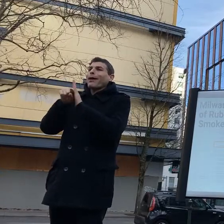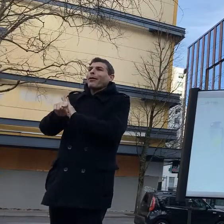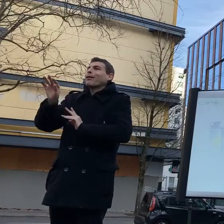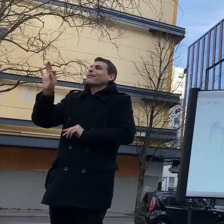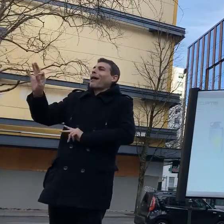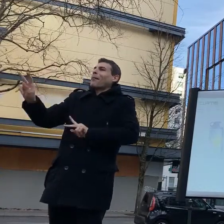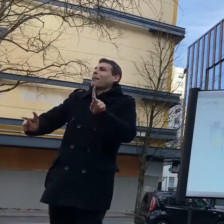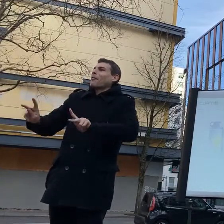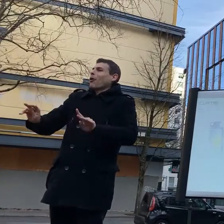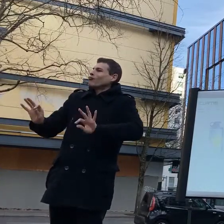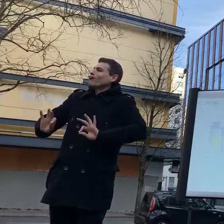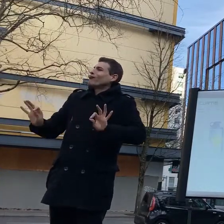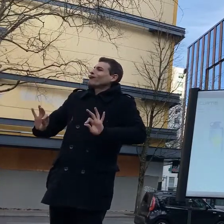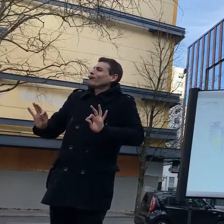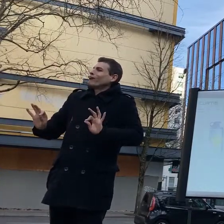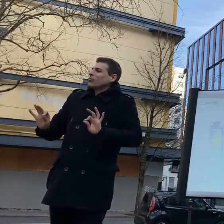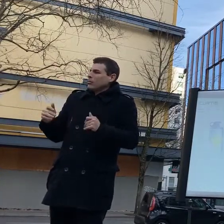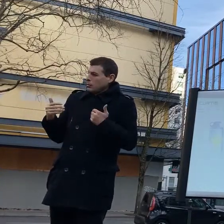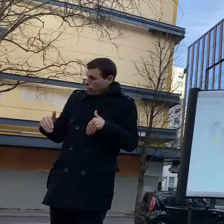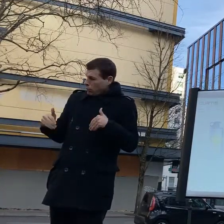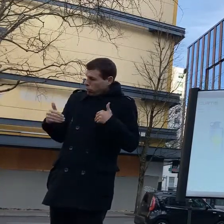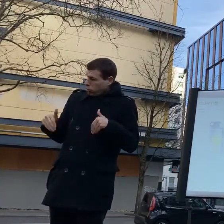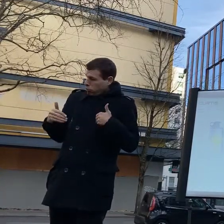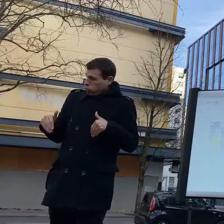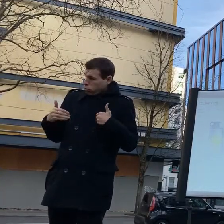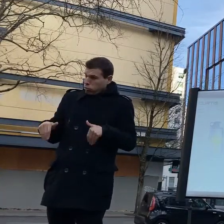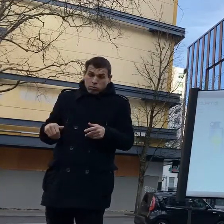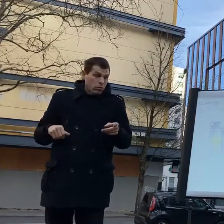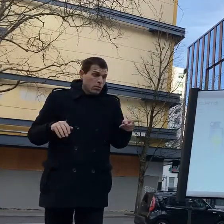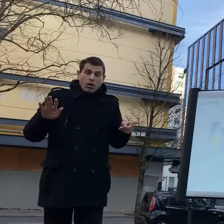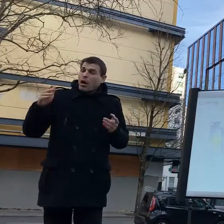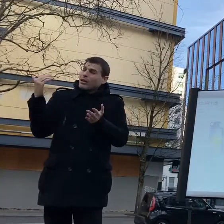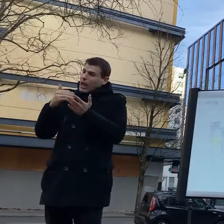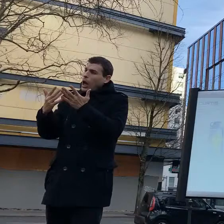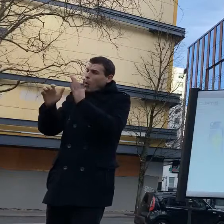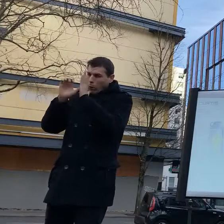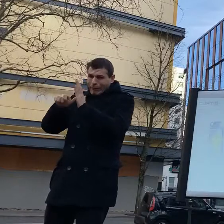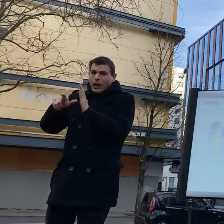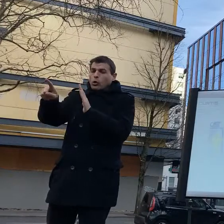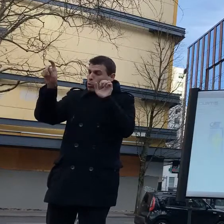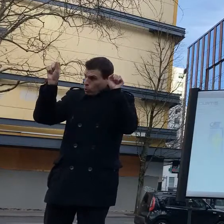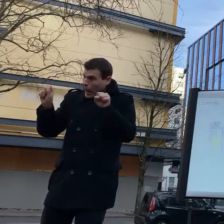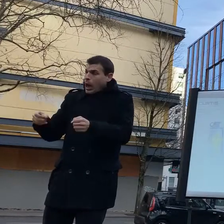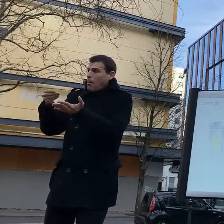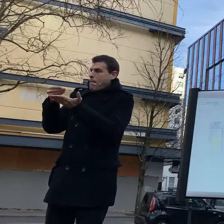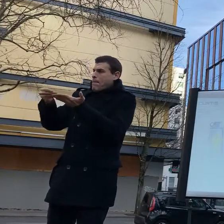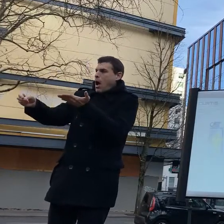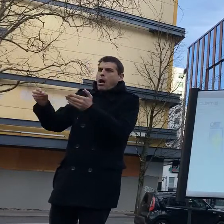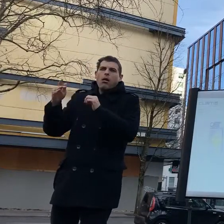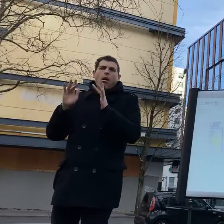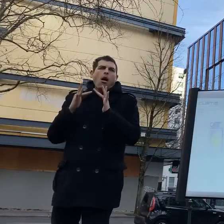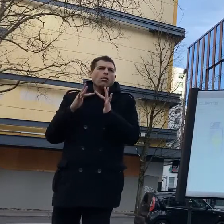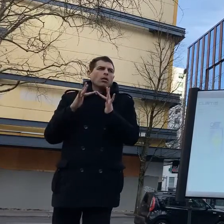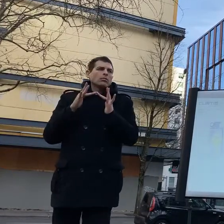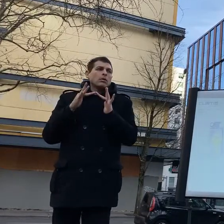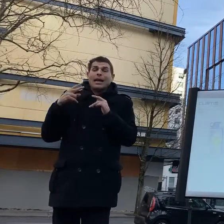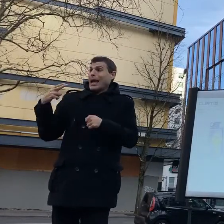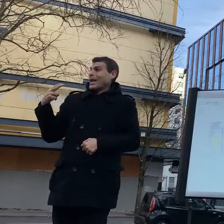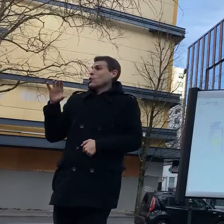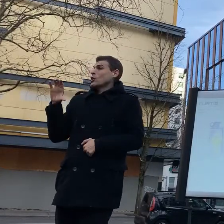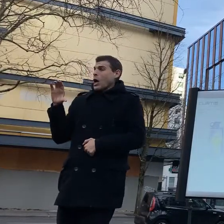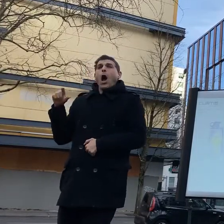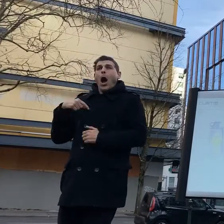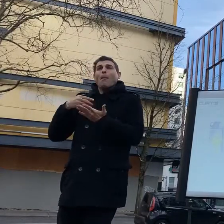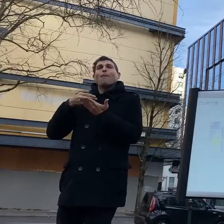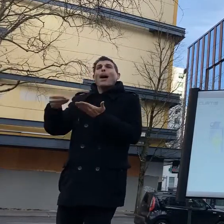in denver and milwaukee and other places around the country as well as portland where police